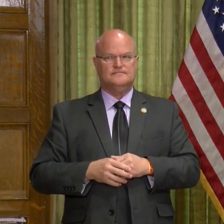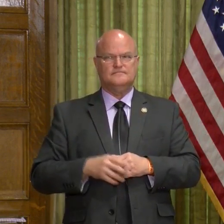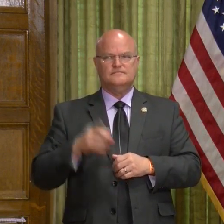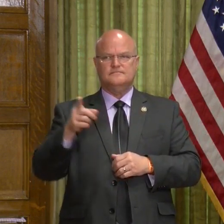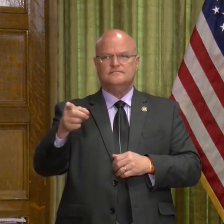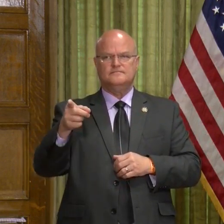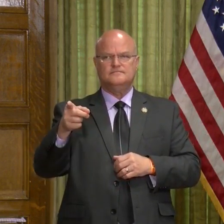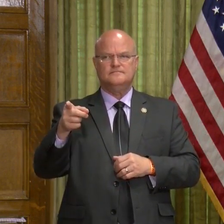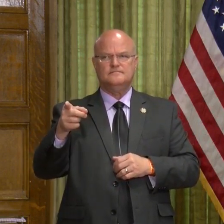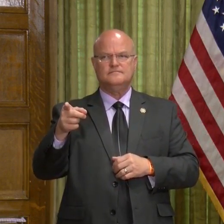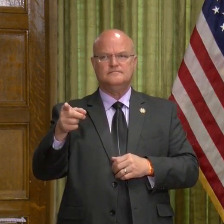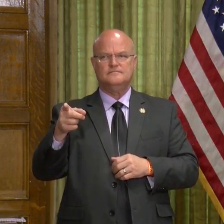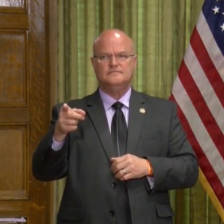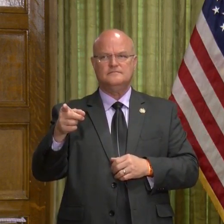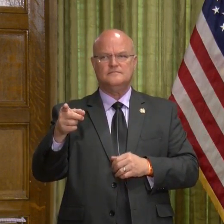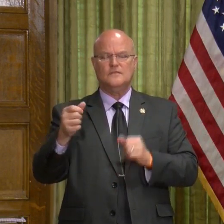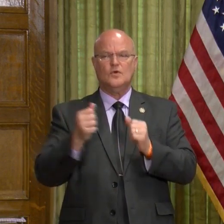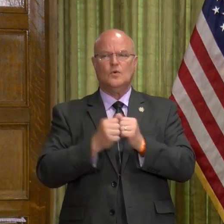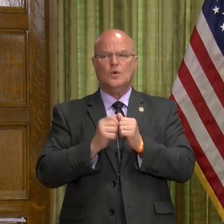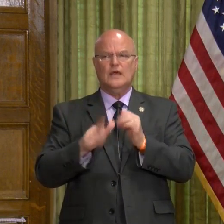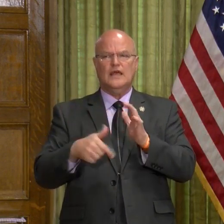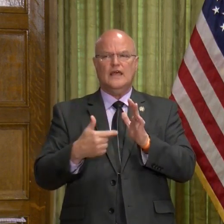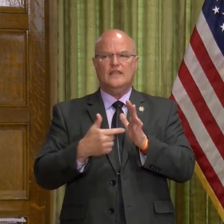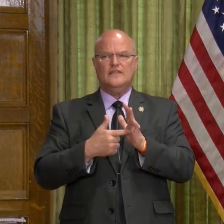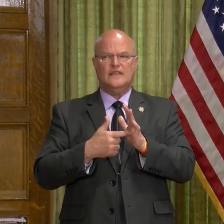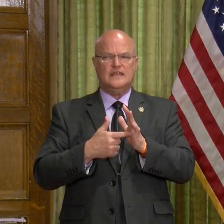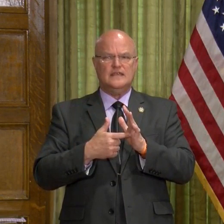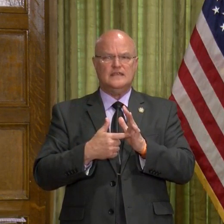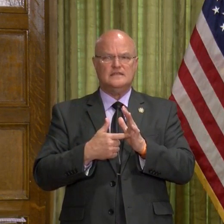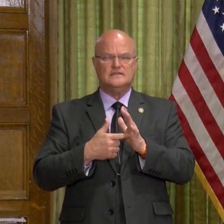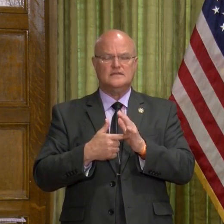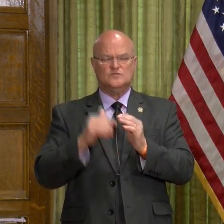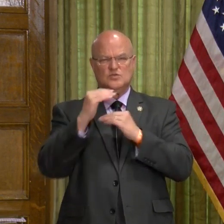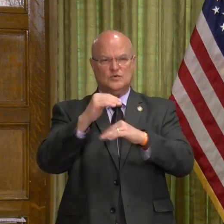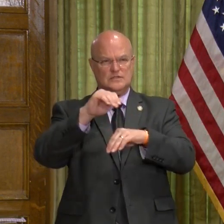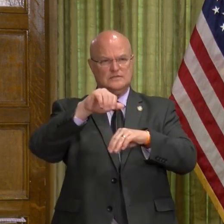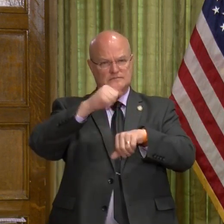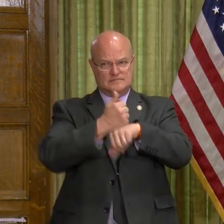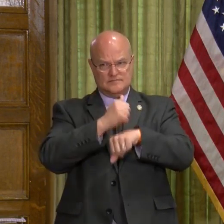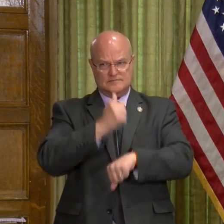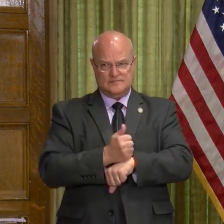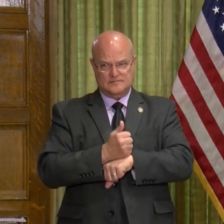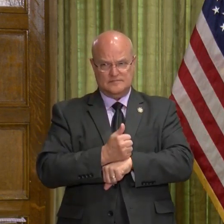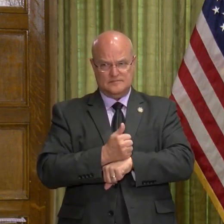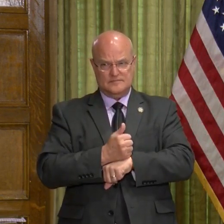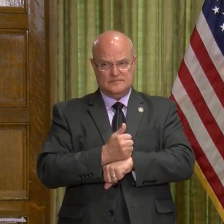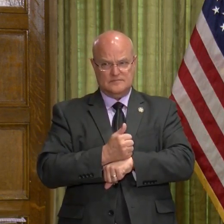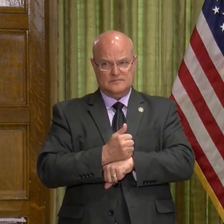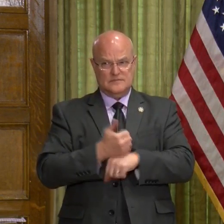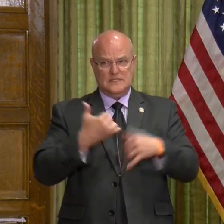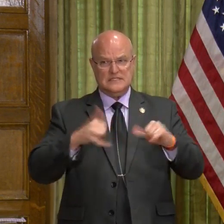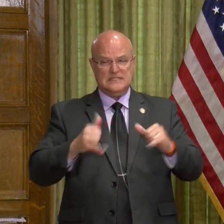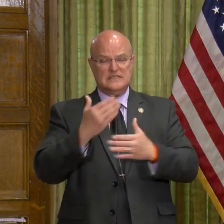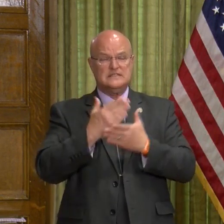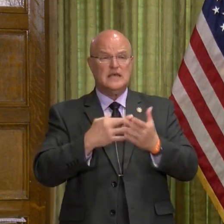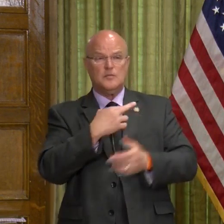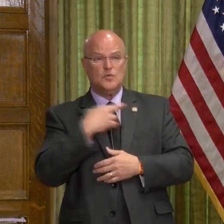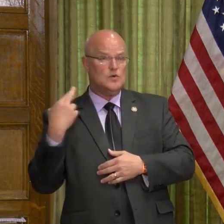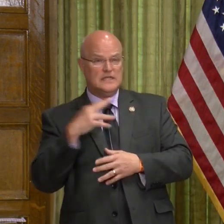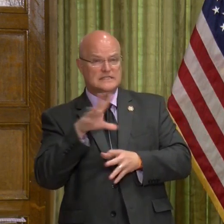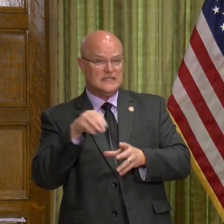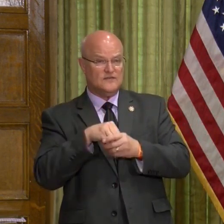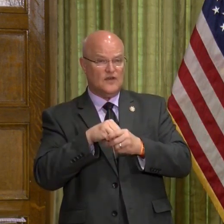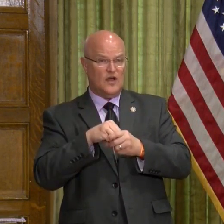Yes? With these precautions in place, is there still going to be some risk involved